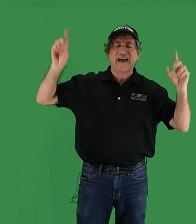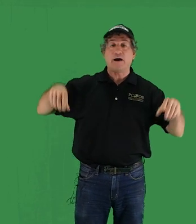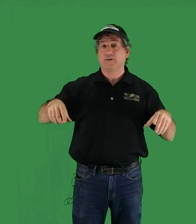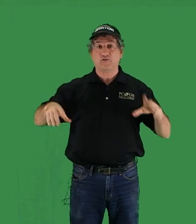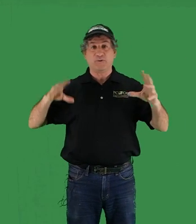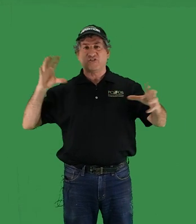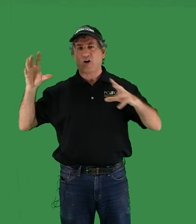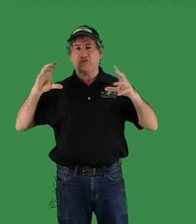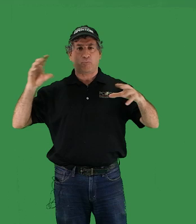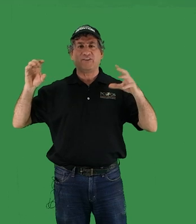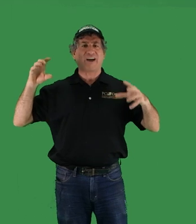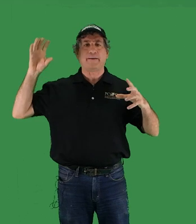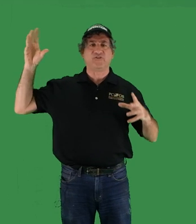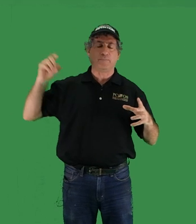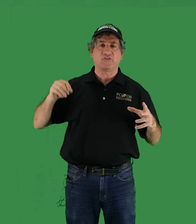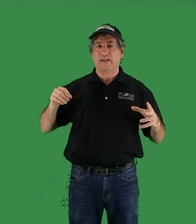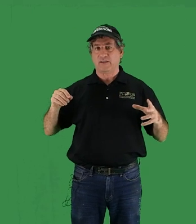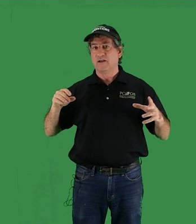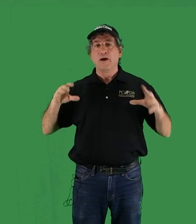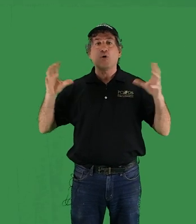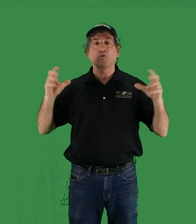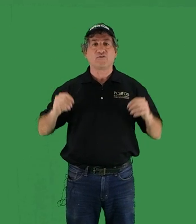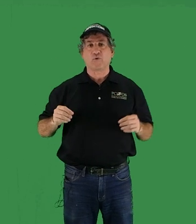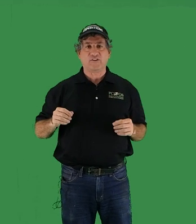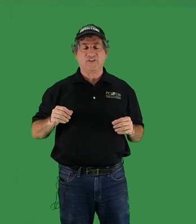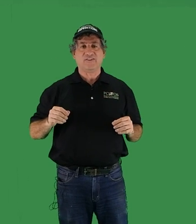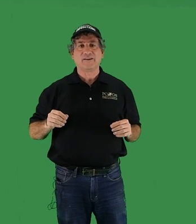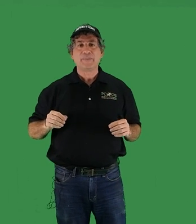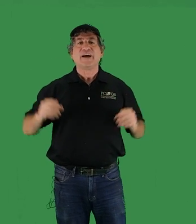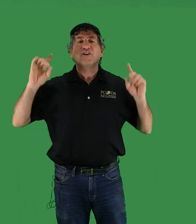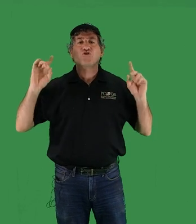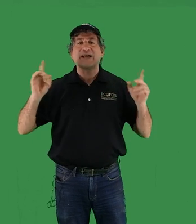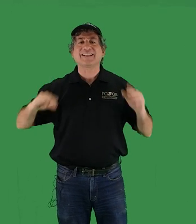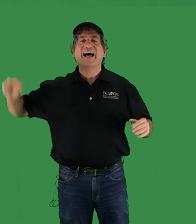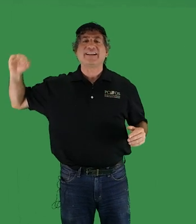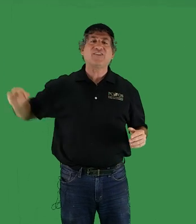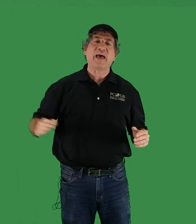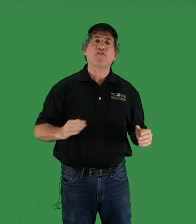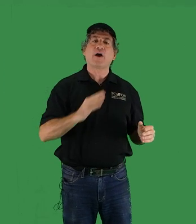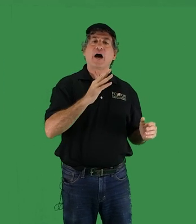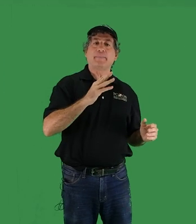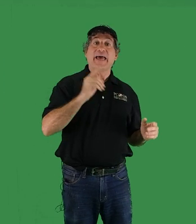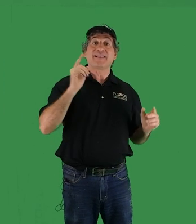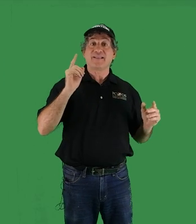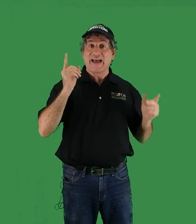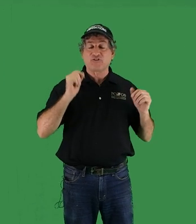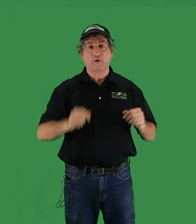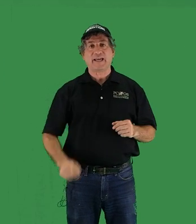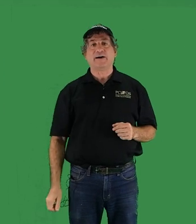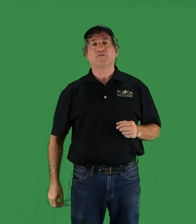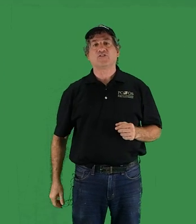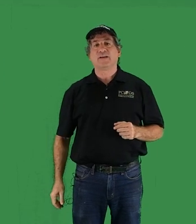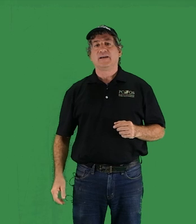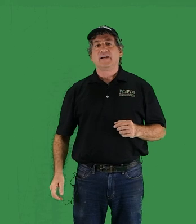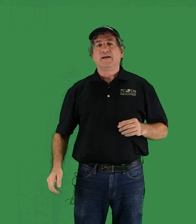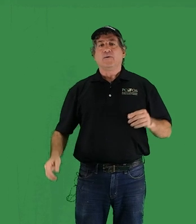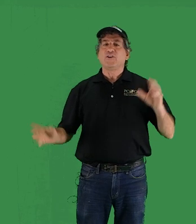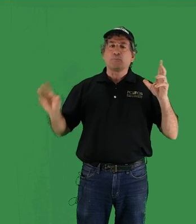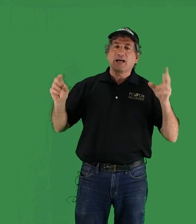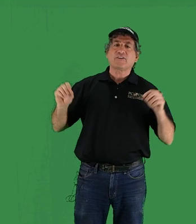down and bizarre springtime dips like the polar vortices. The trendline is ever up, and that's what counts. When you plot